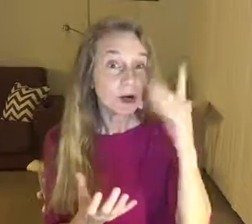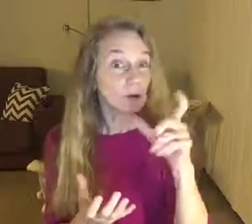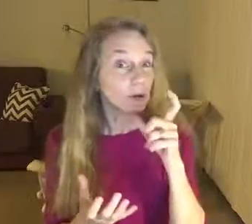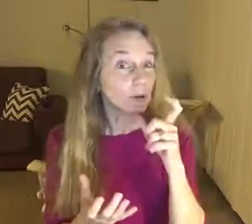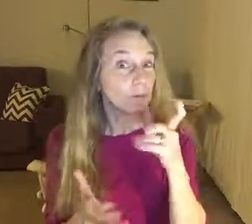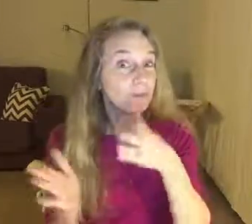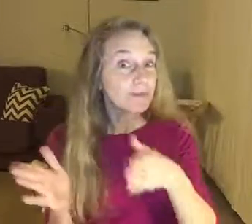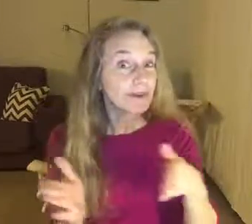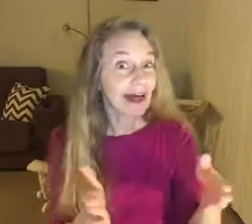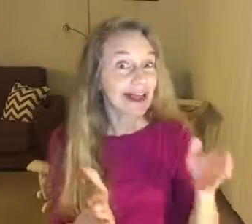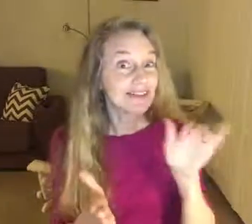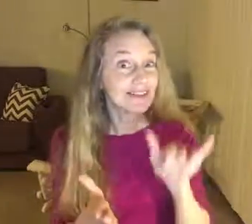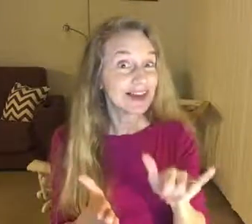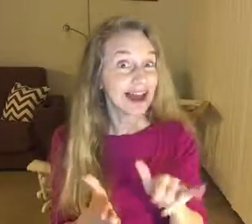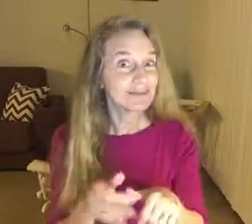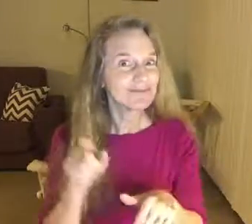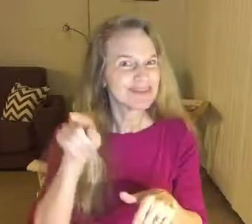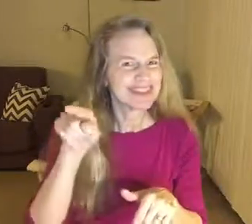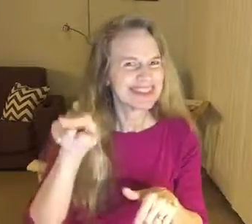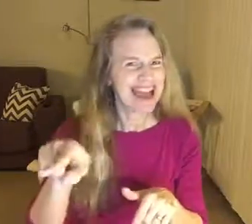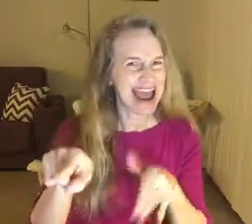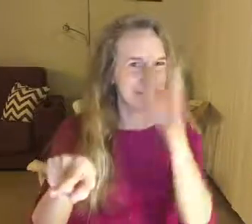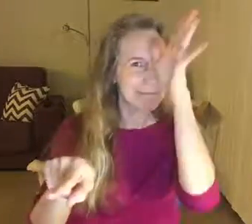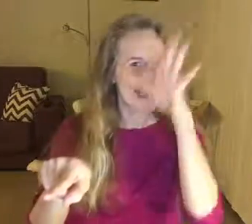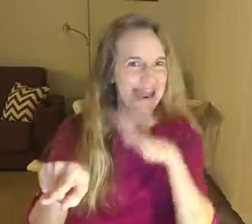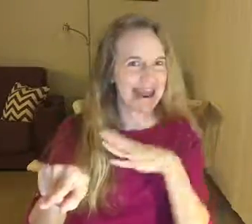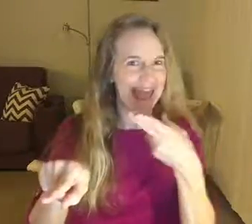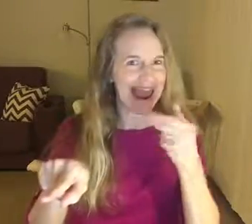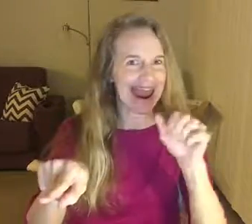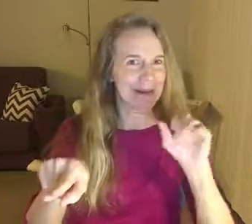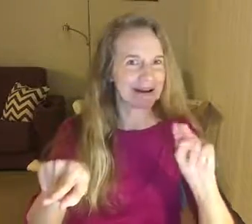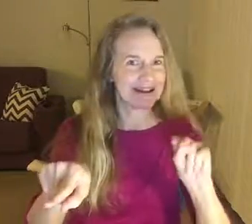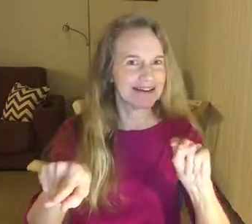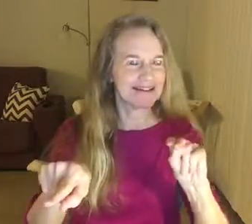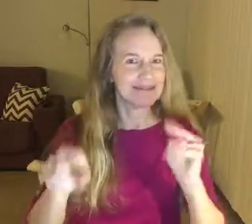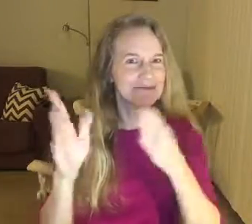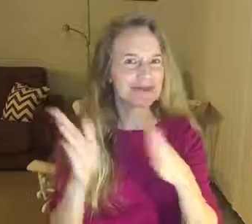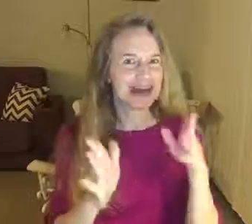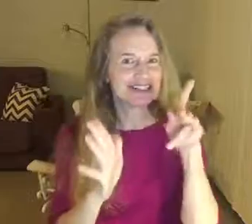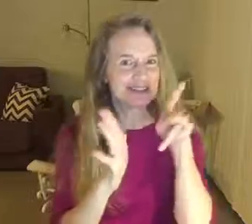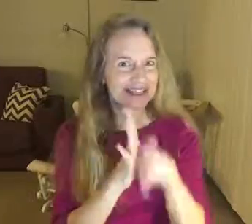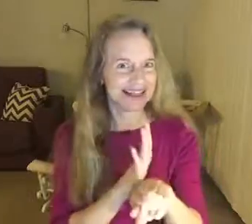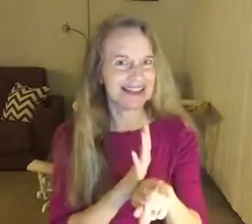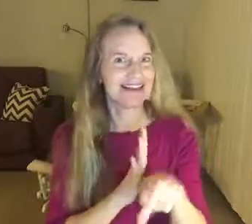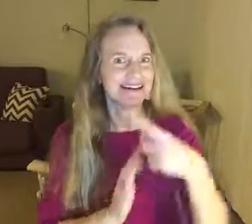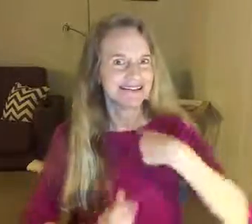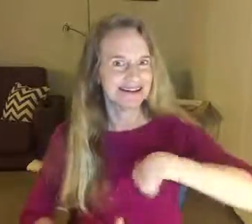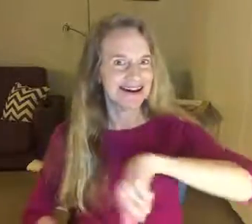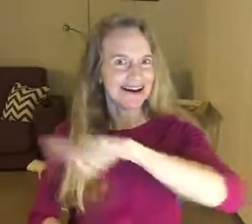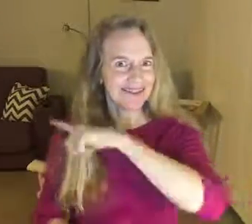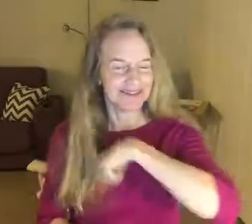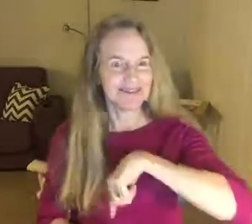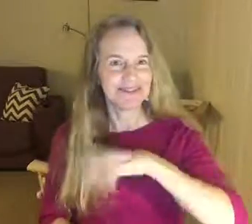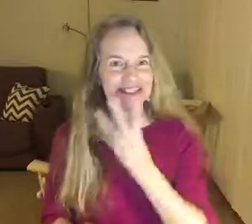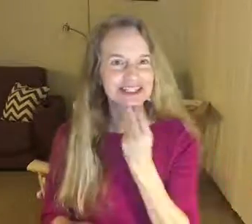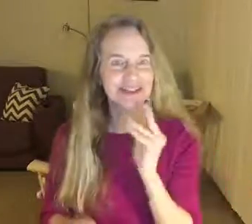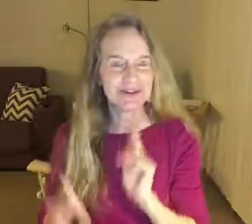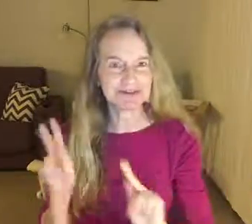know who prays that man Hammon, pray to kill the Jewish